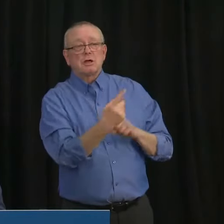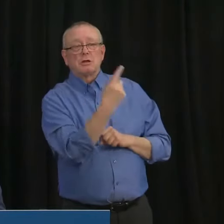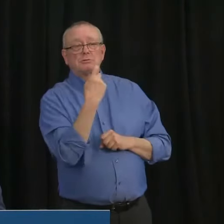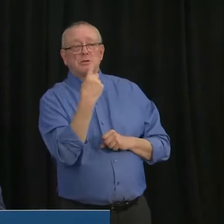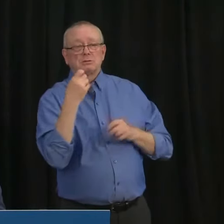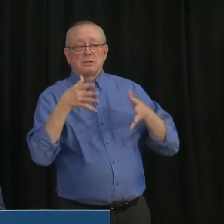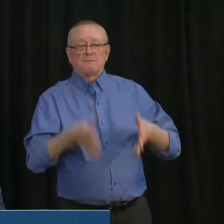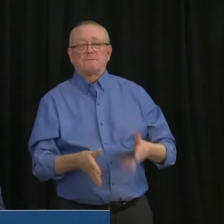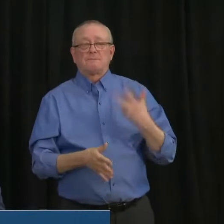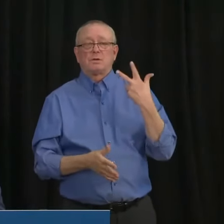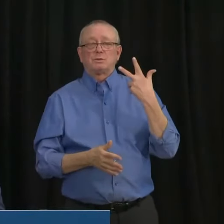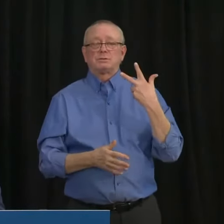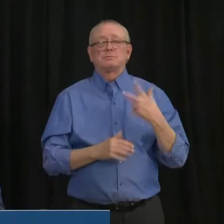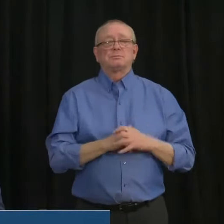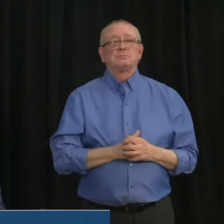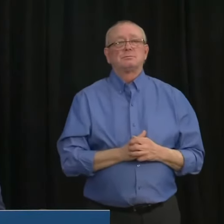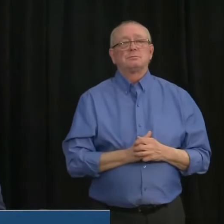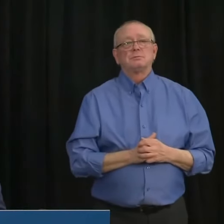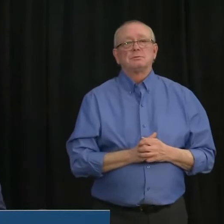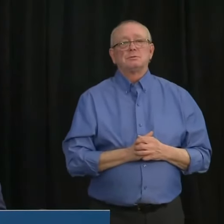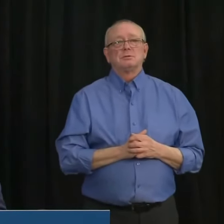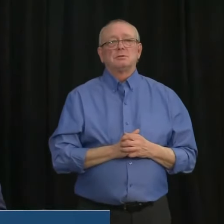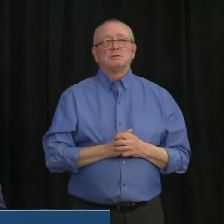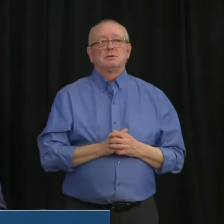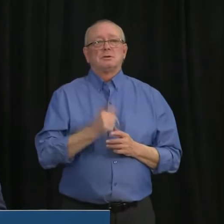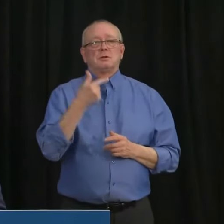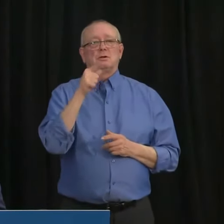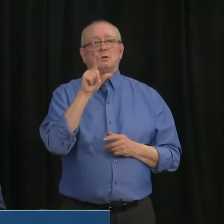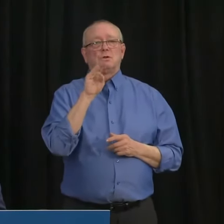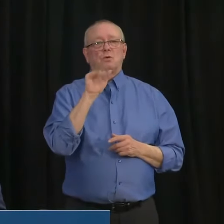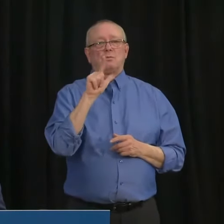The next question comes from Julia Wong of Global News. Your line is open.